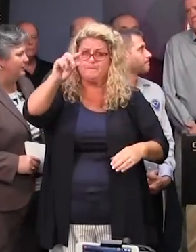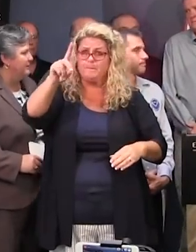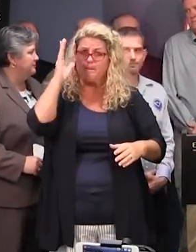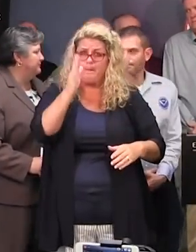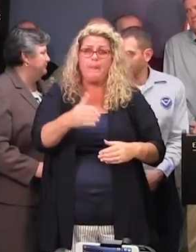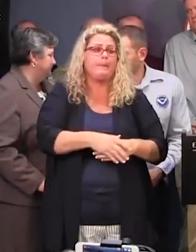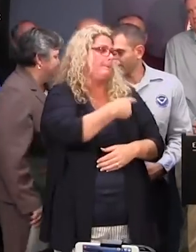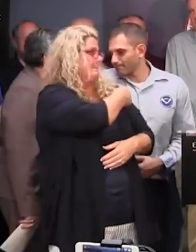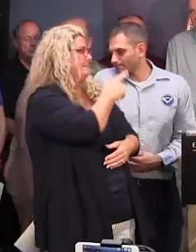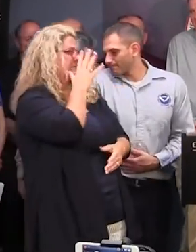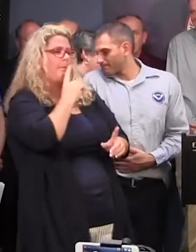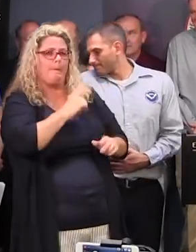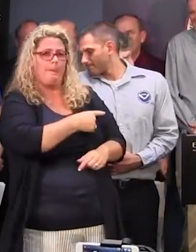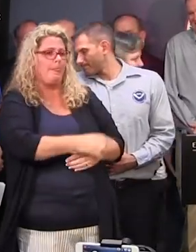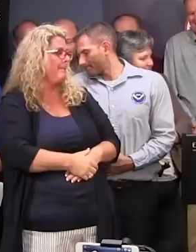I'll get there. Good.